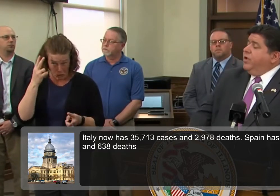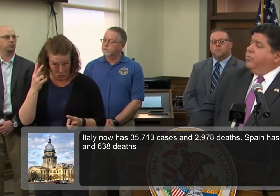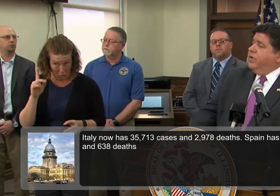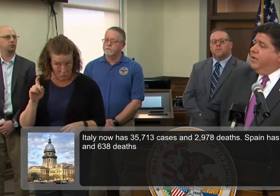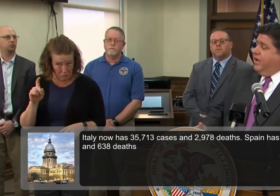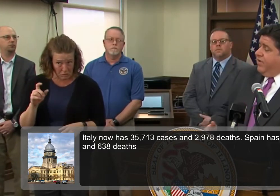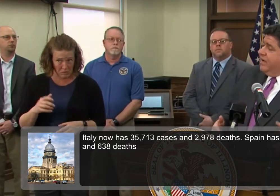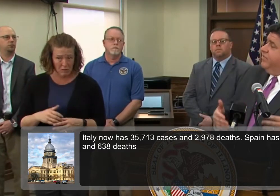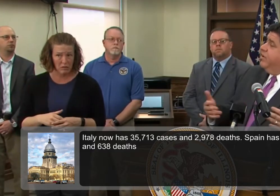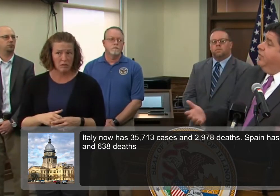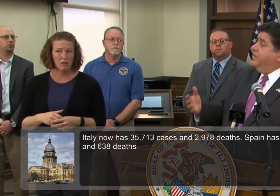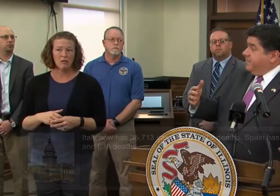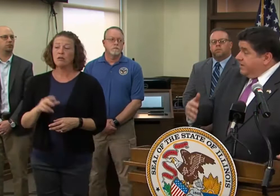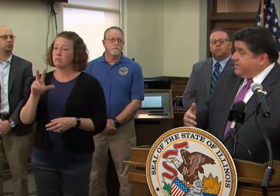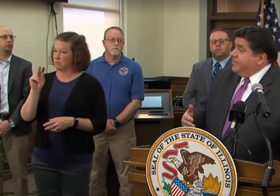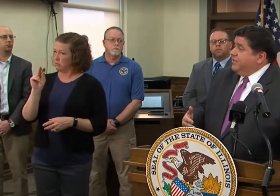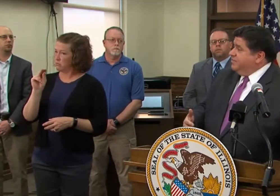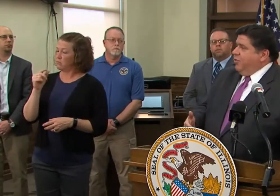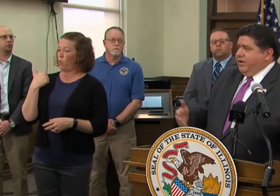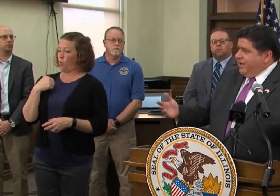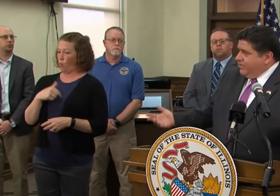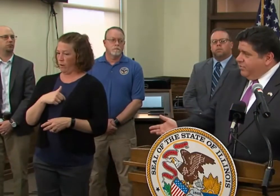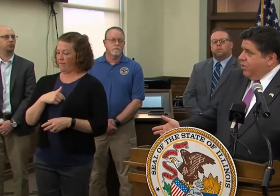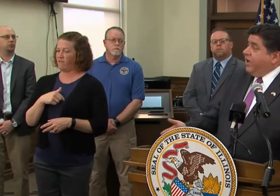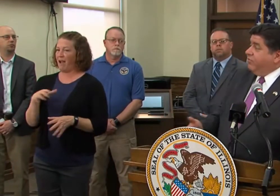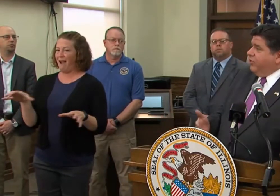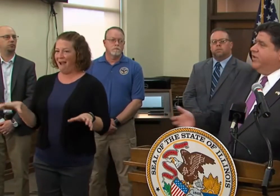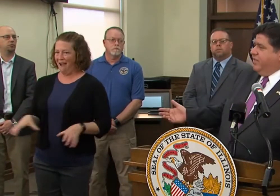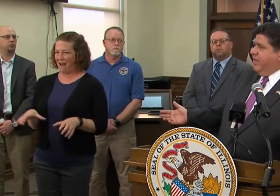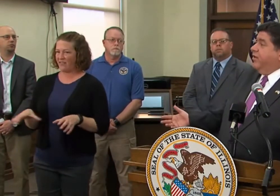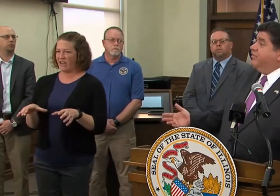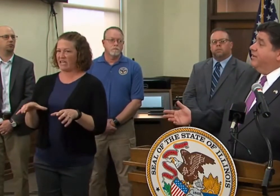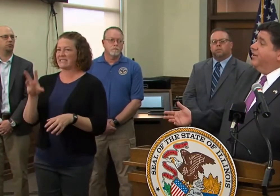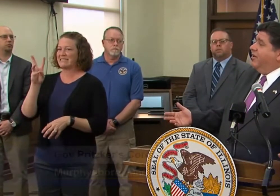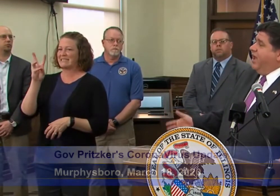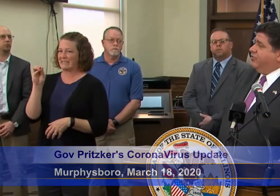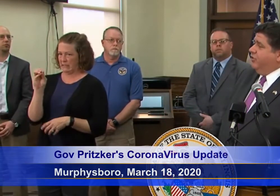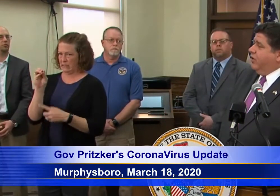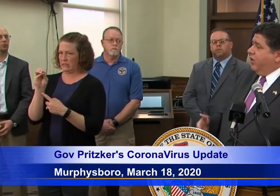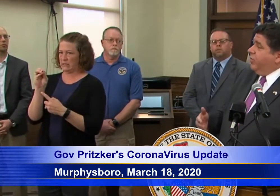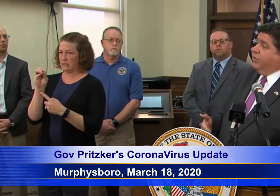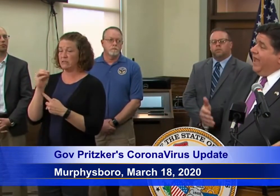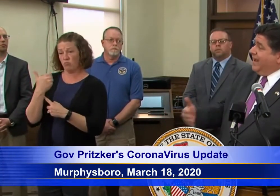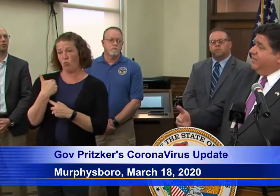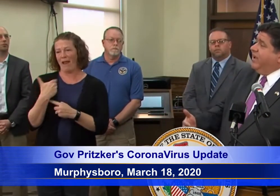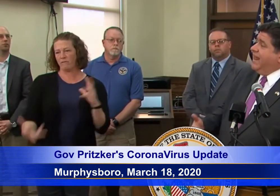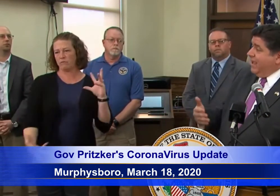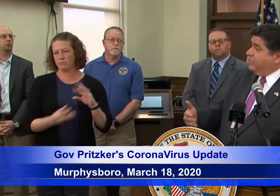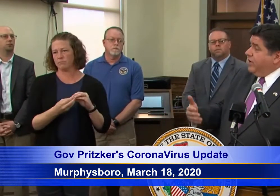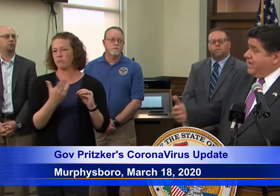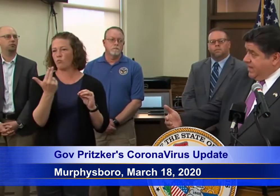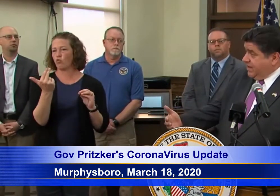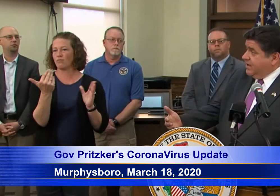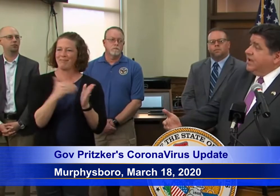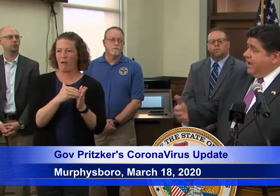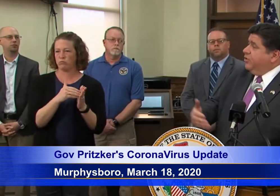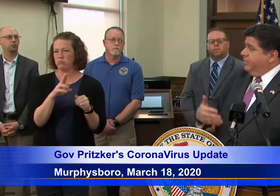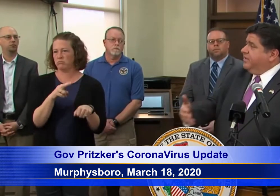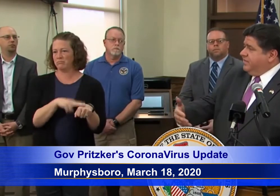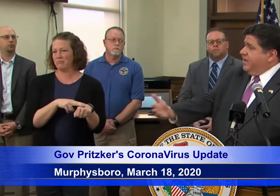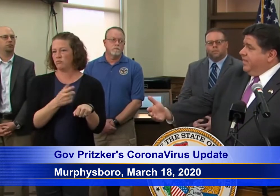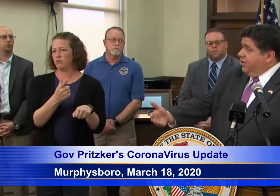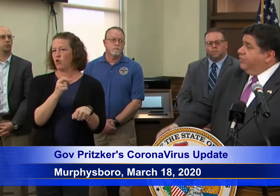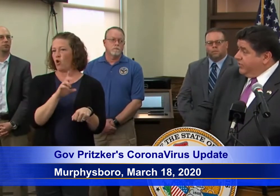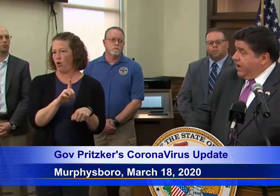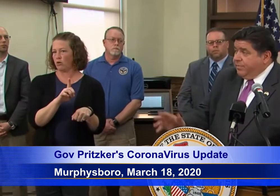No, we have activated only 60 at this point. As you know, we have 13,000 in our National Guard. We will activate as we need, and